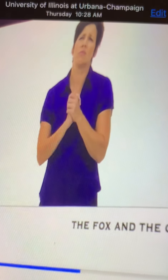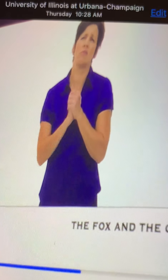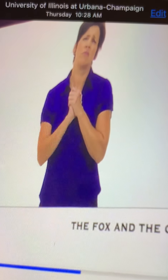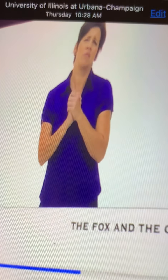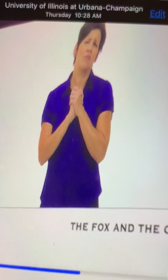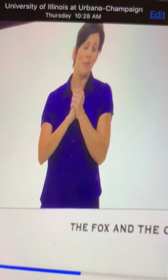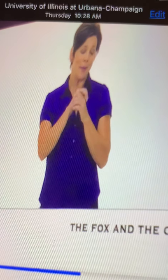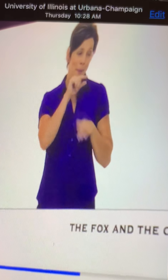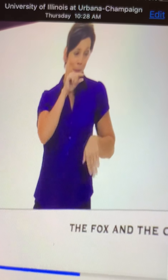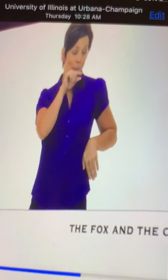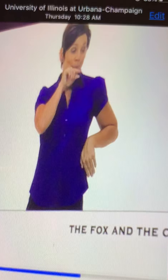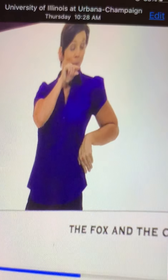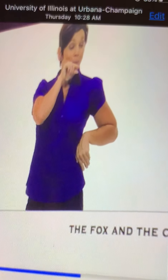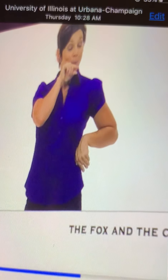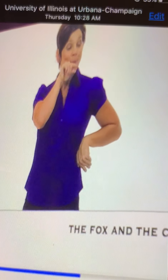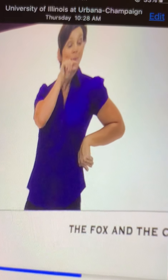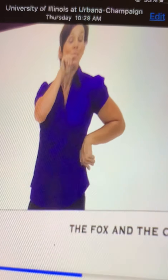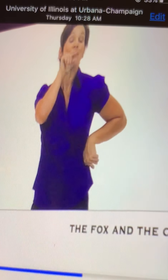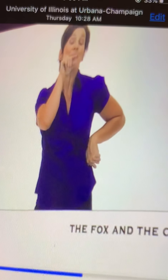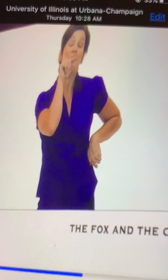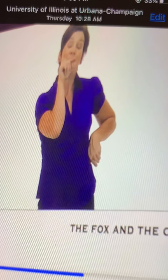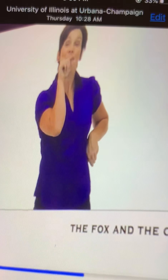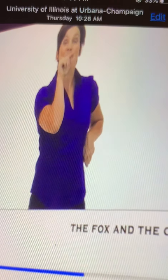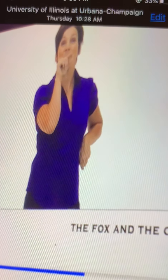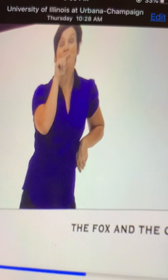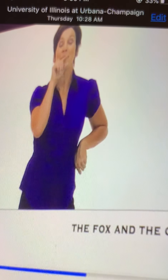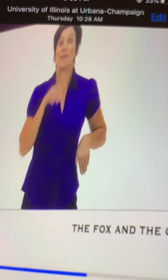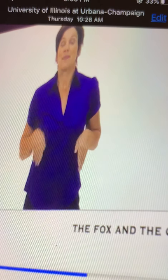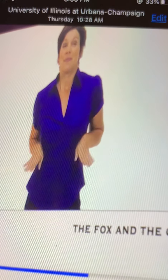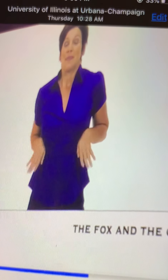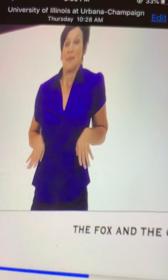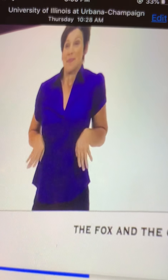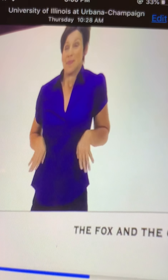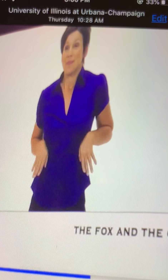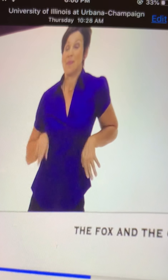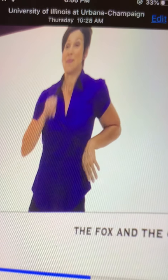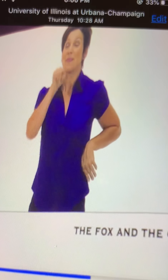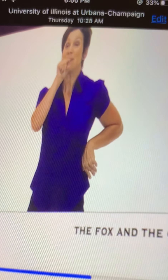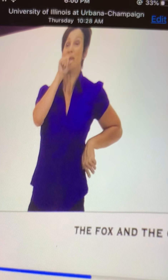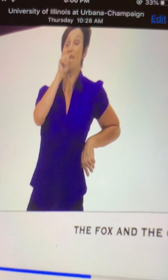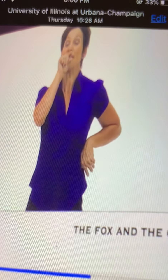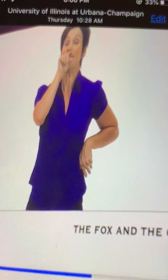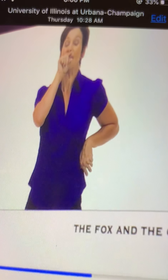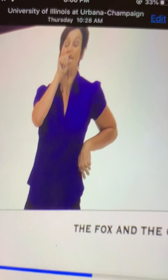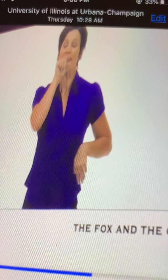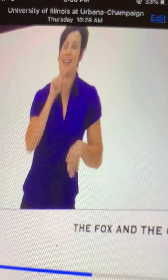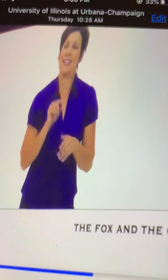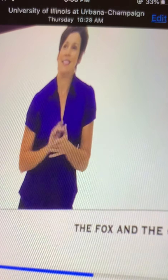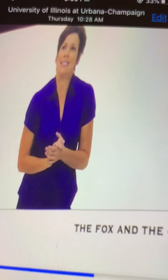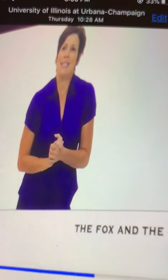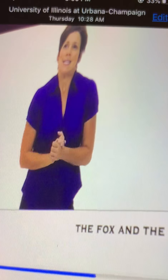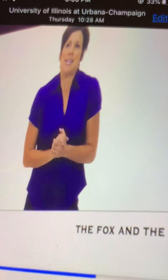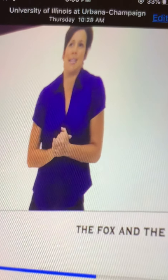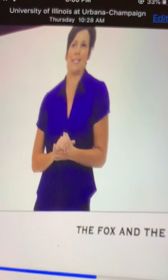It's definitely not as good as the RPK, but it's also way better than the M16. I would say it is the most similar to the AK